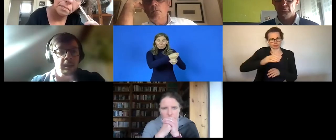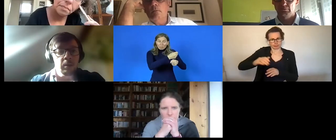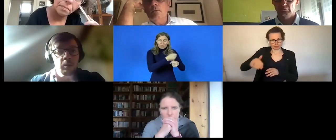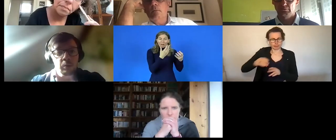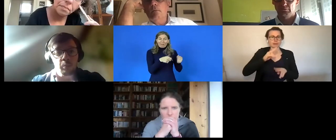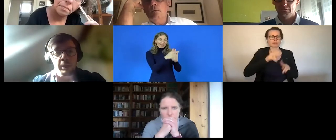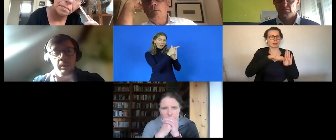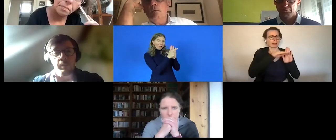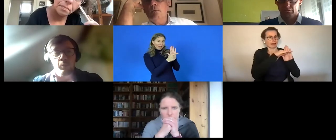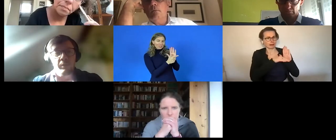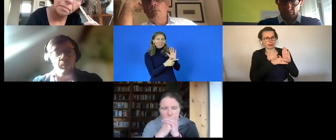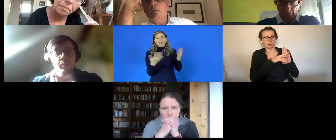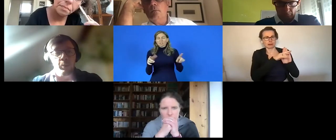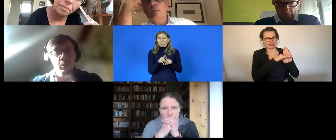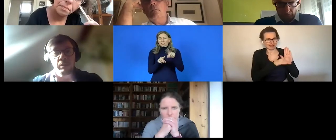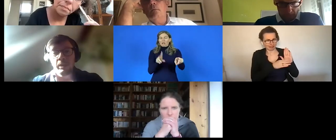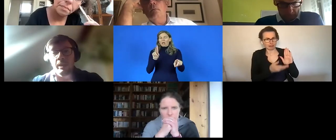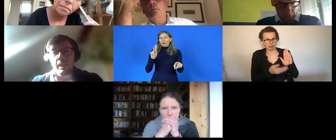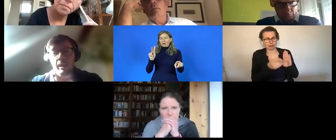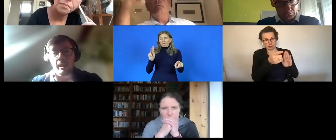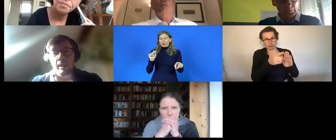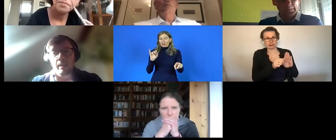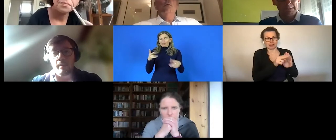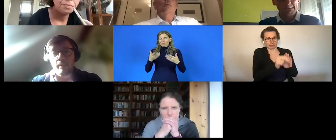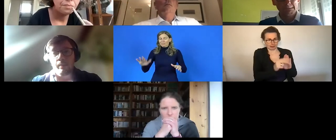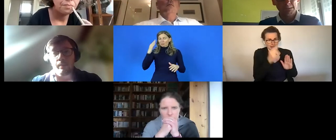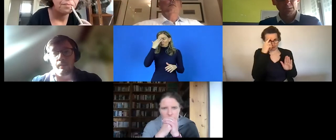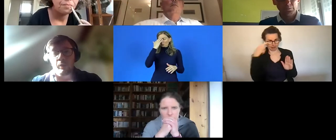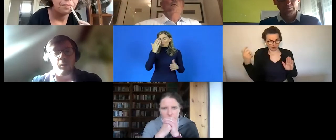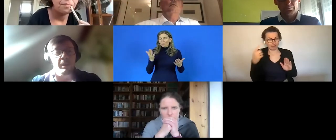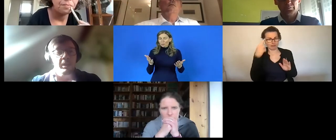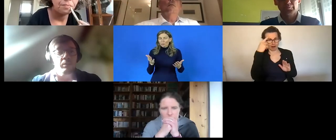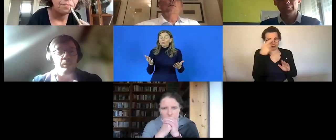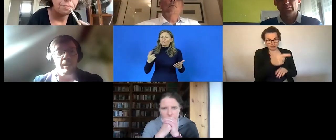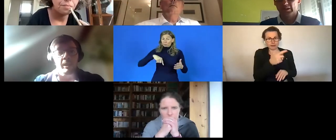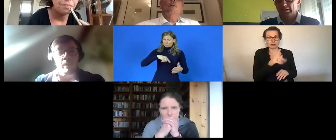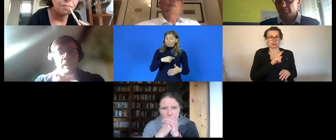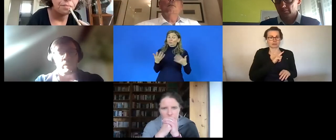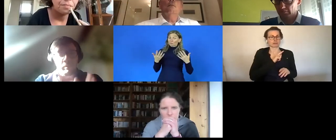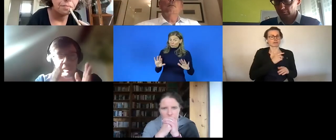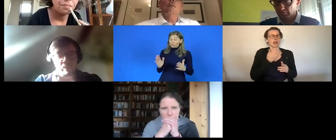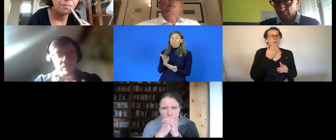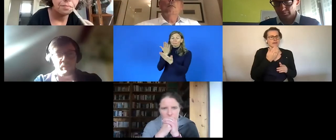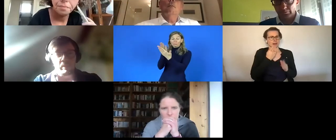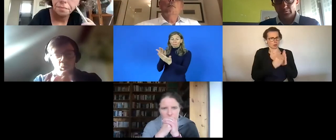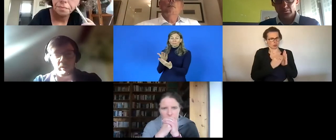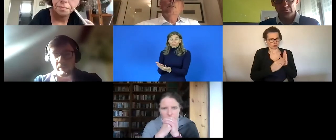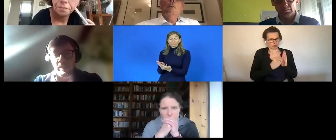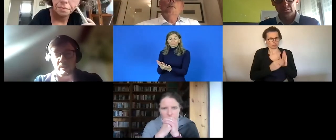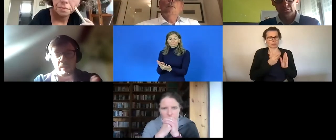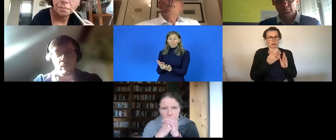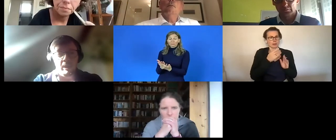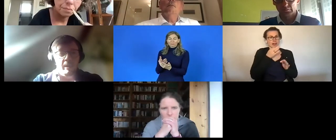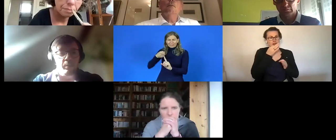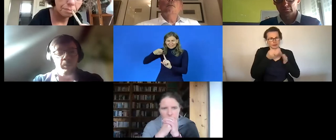kathrin knows we are we even propose uh recommendations to be taken into account in very specific policy